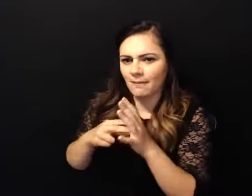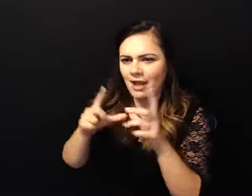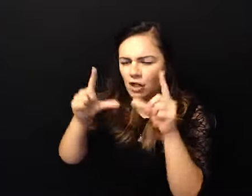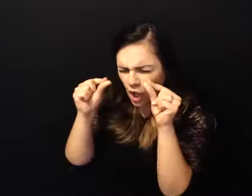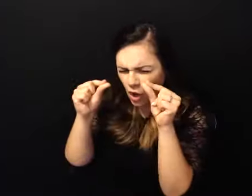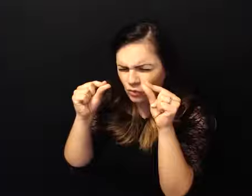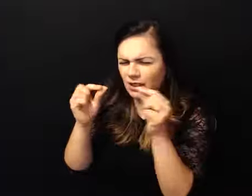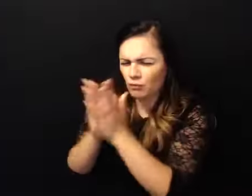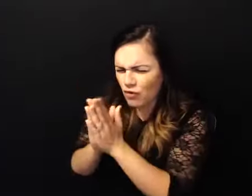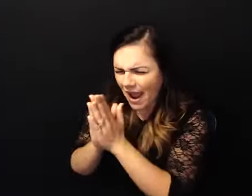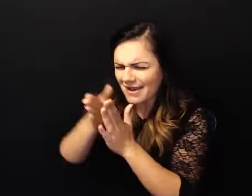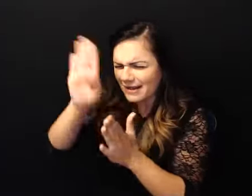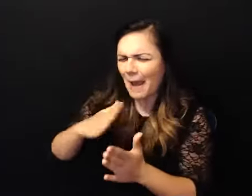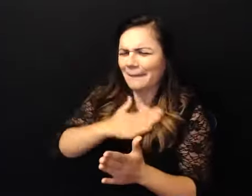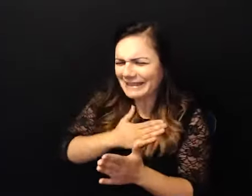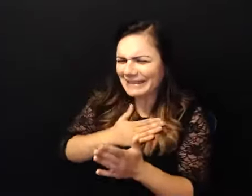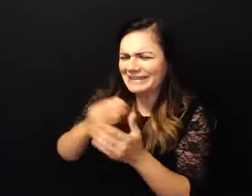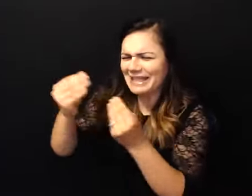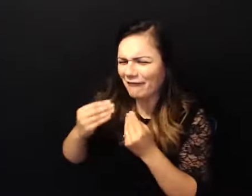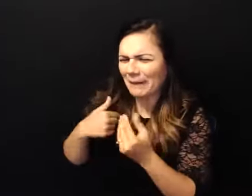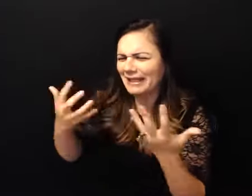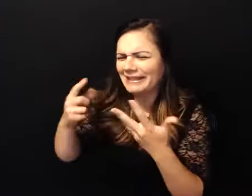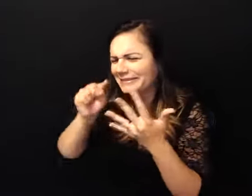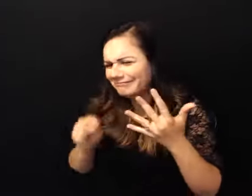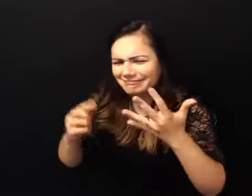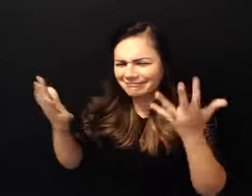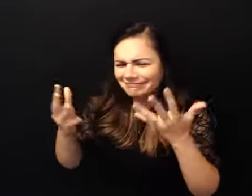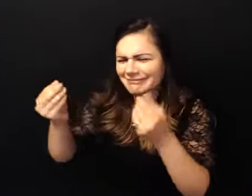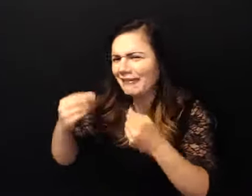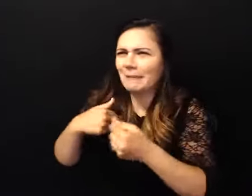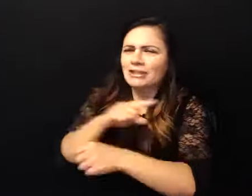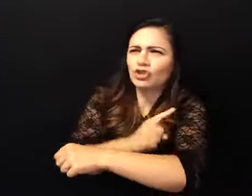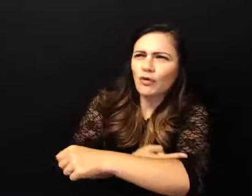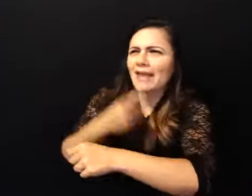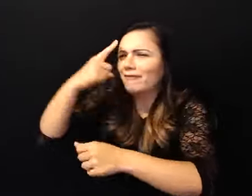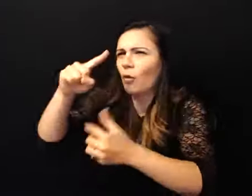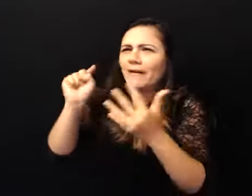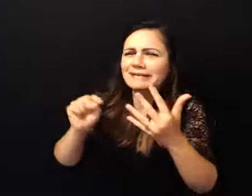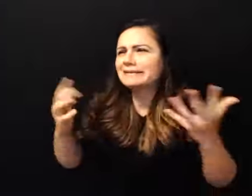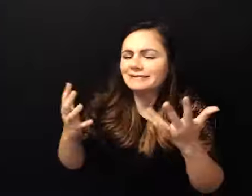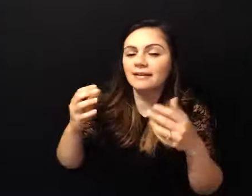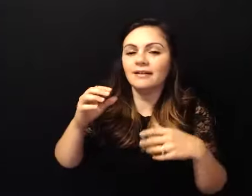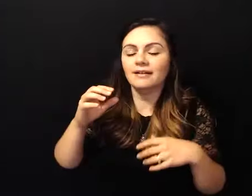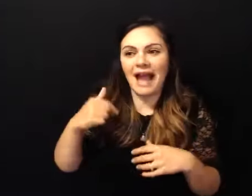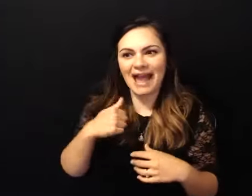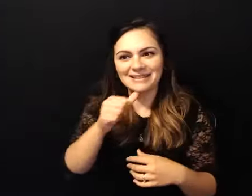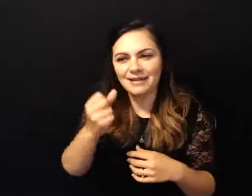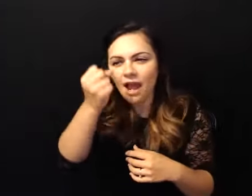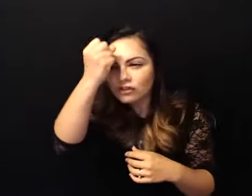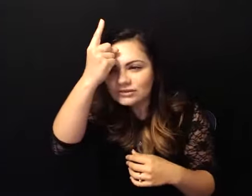give you know whatever it is you know give me the strength to whatever and uh i didn't really understand meditation anything beyond